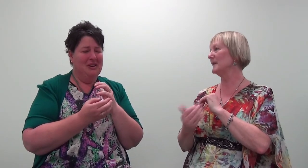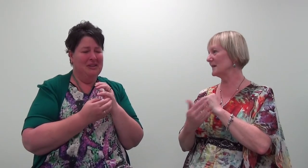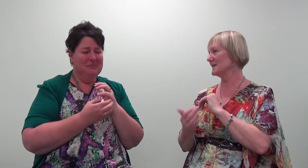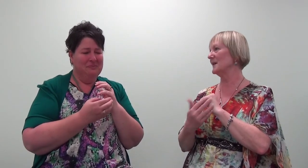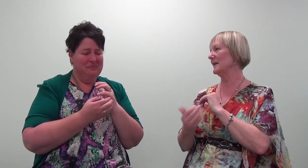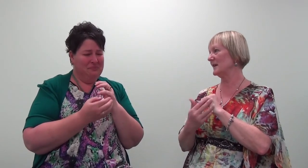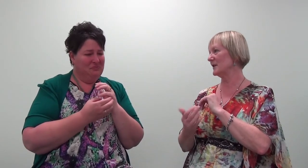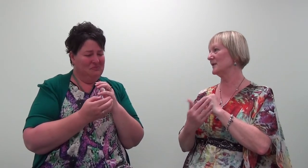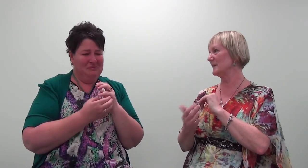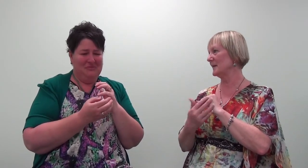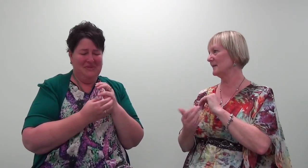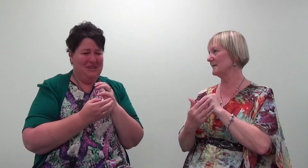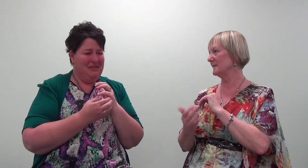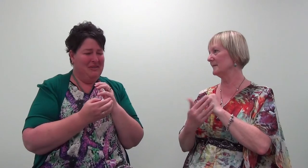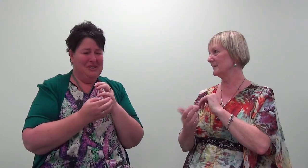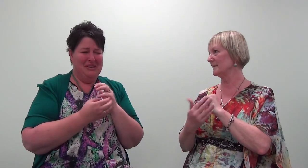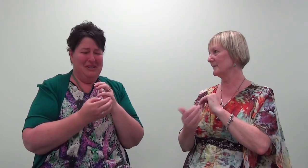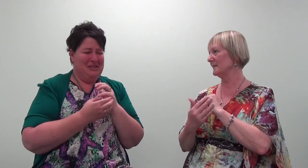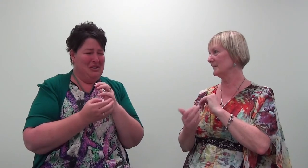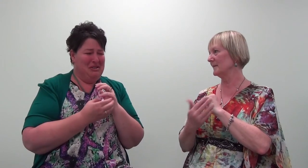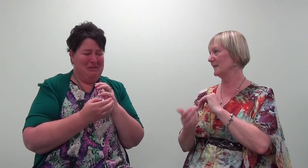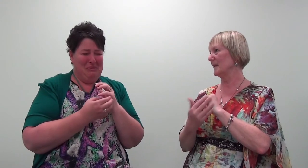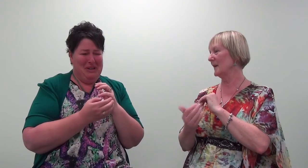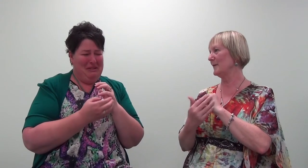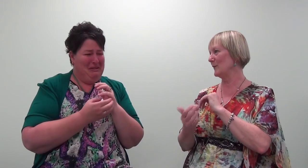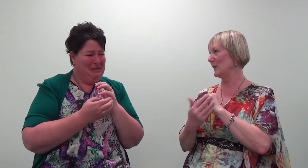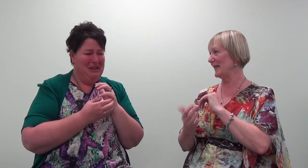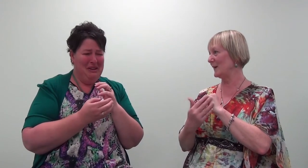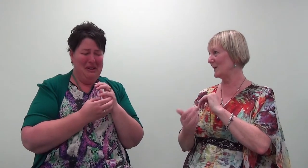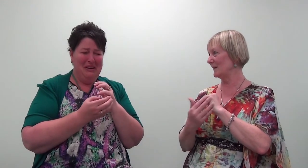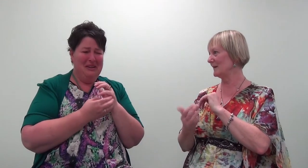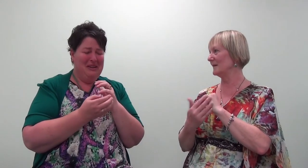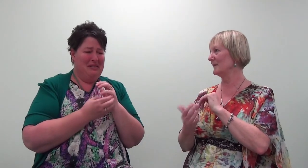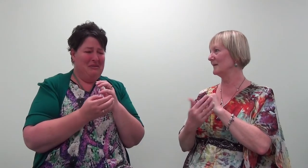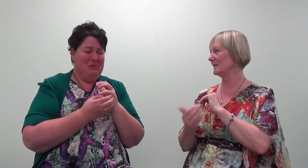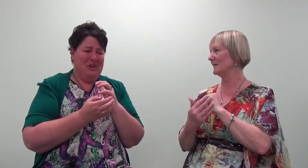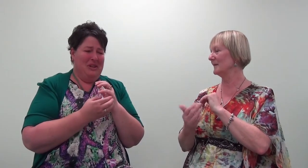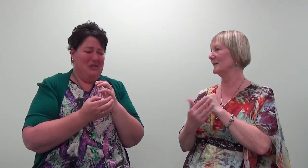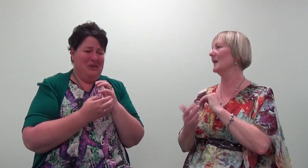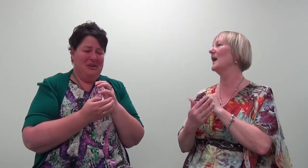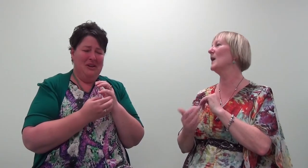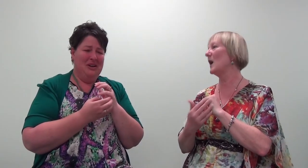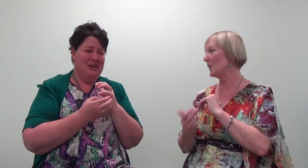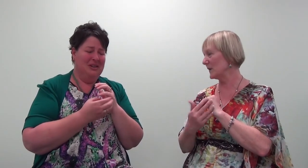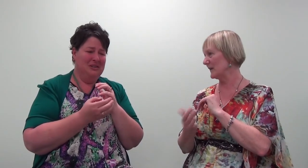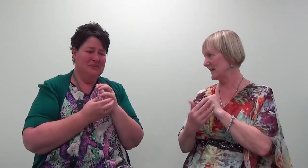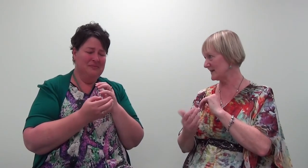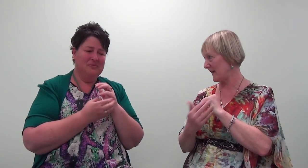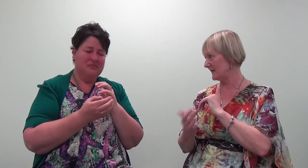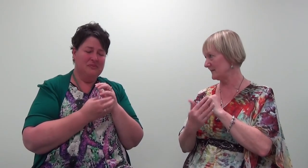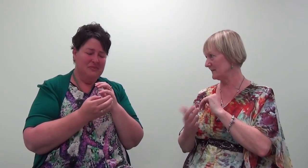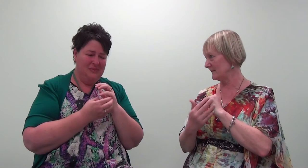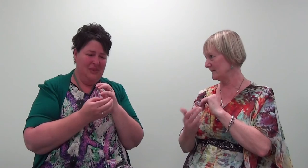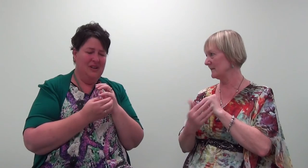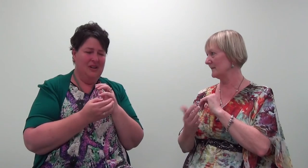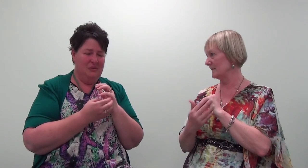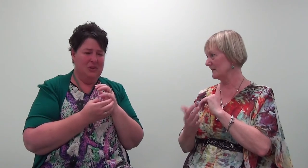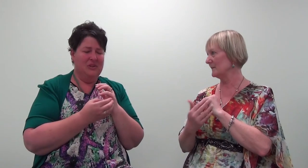feels like they're judging me it feels like they're judging me even when they're not even when they're not and i want to release that and i want to